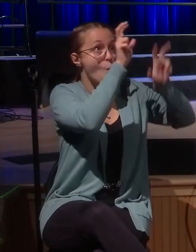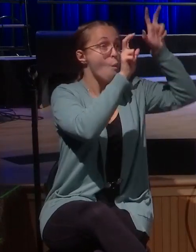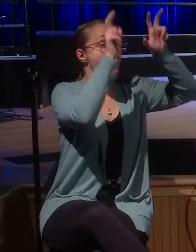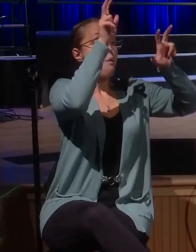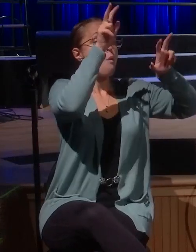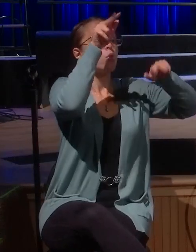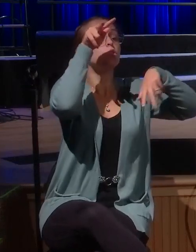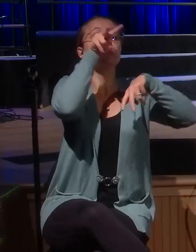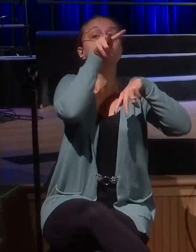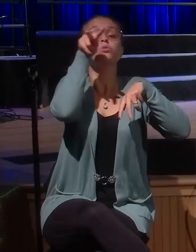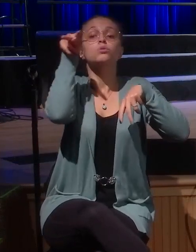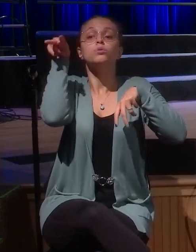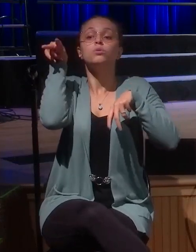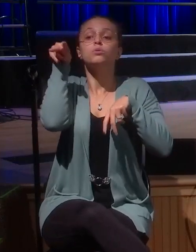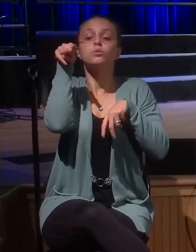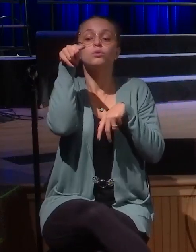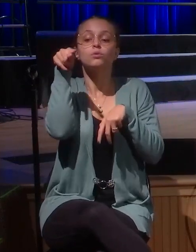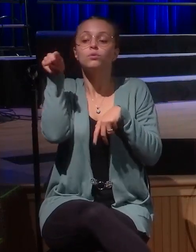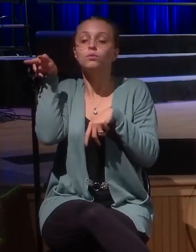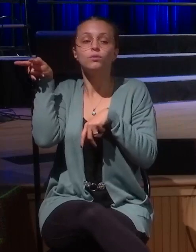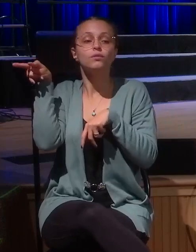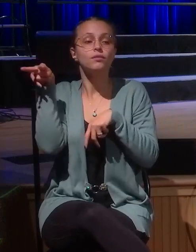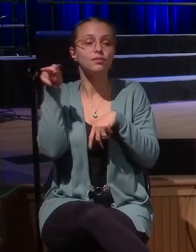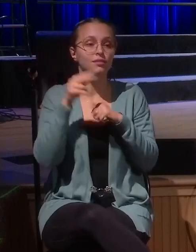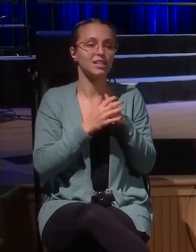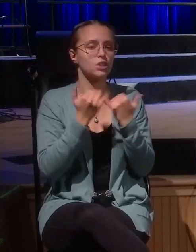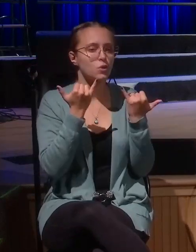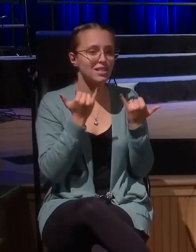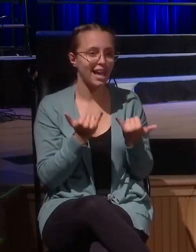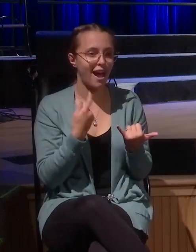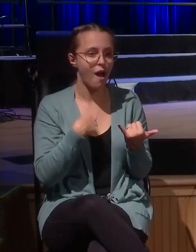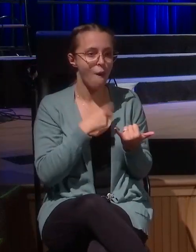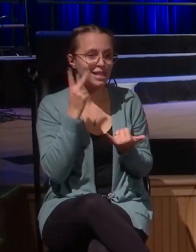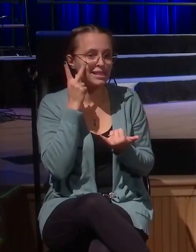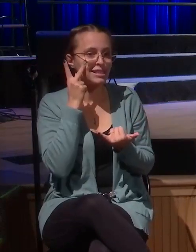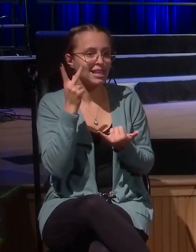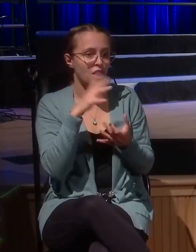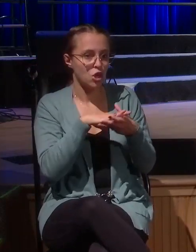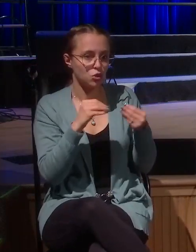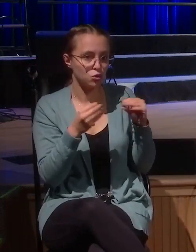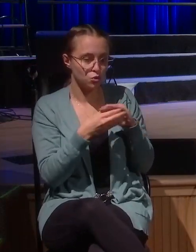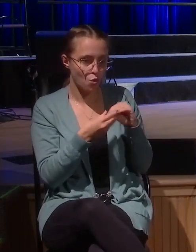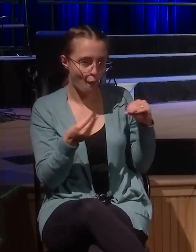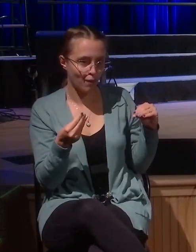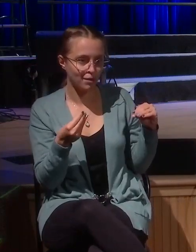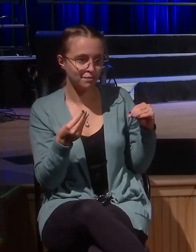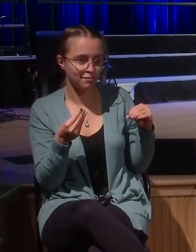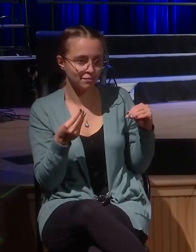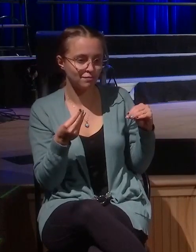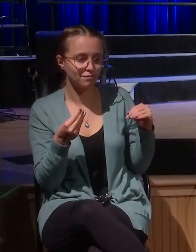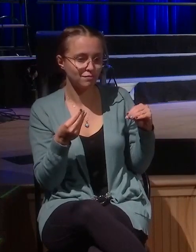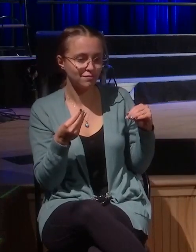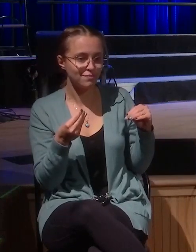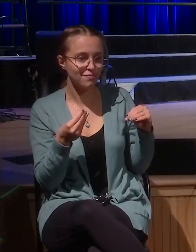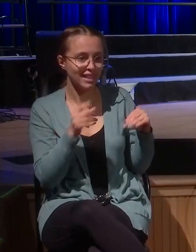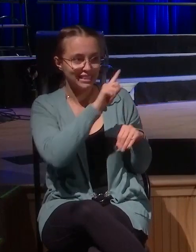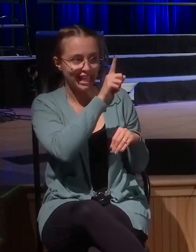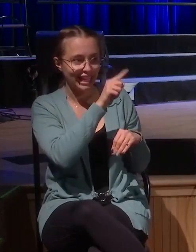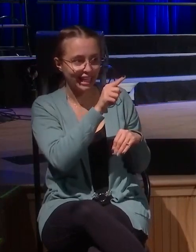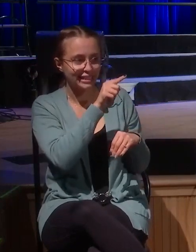about to pass that way. So now all of a sudden we see the story. It's kind of coming into view. Zacchaeus is there. This is his